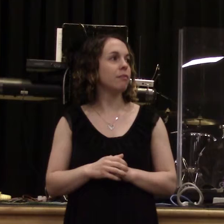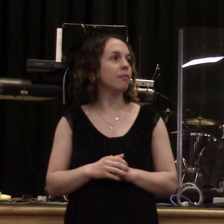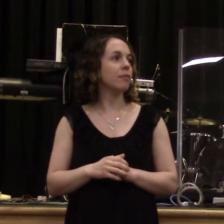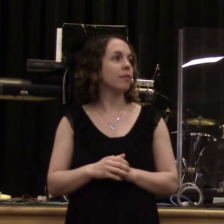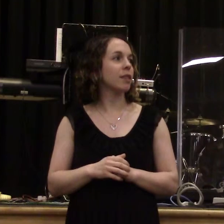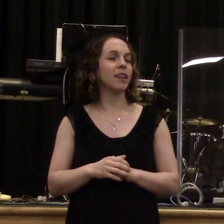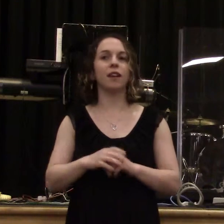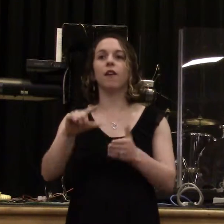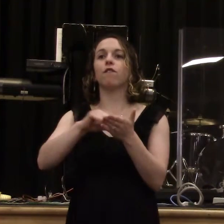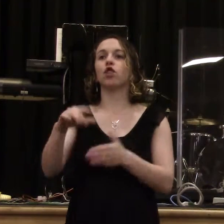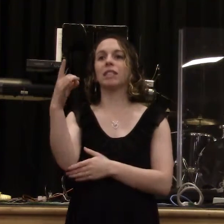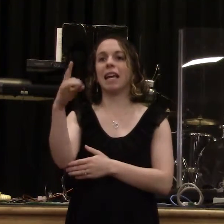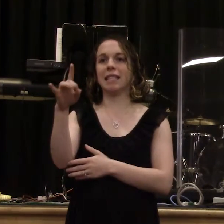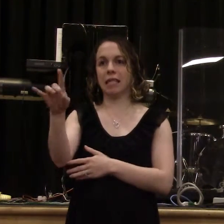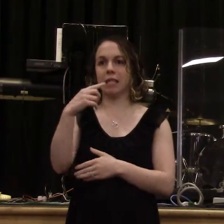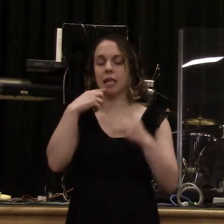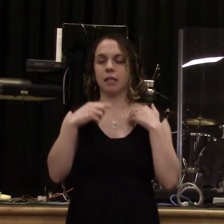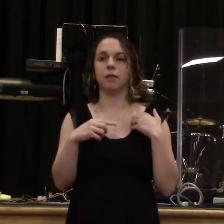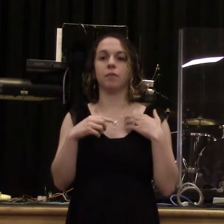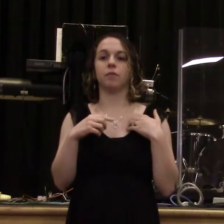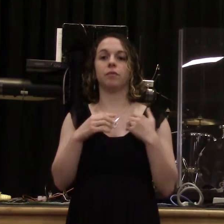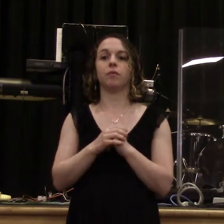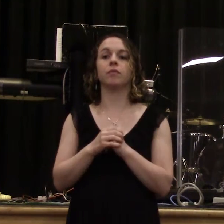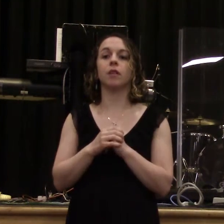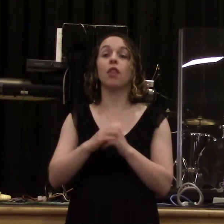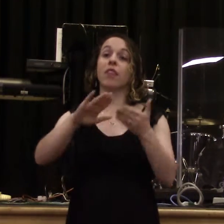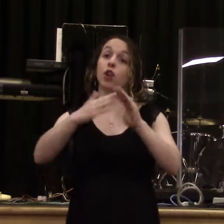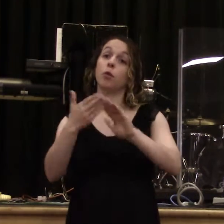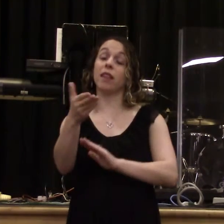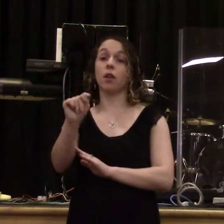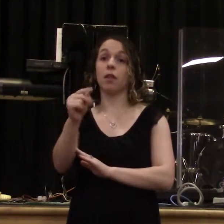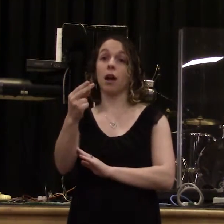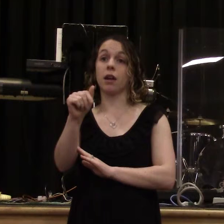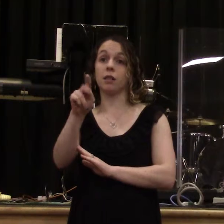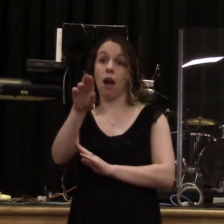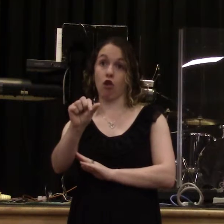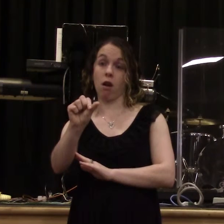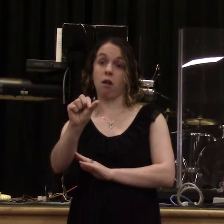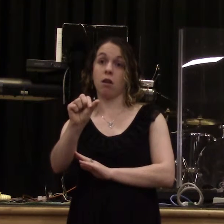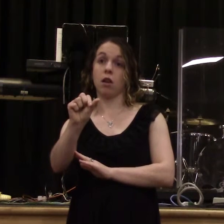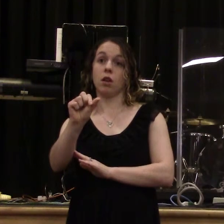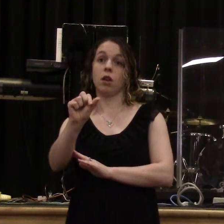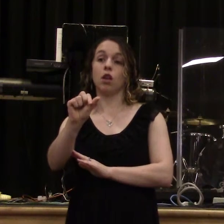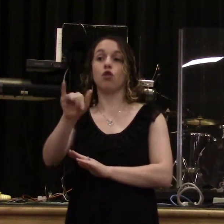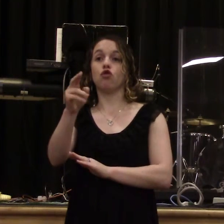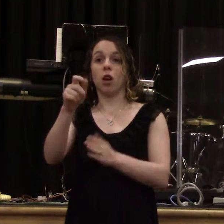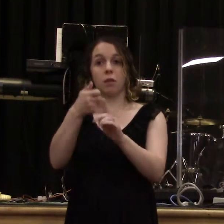Verse 18, it says, to the angel of the church of Thyatira write, The Son of God who has eyes like